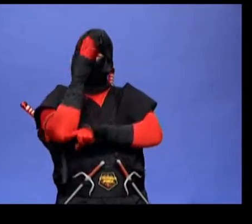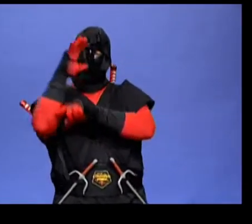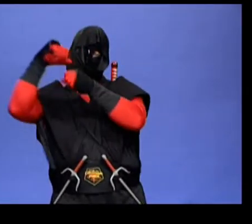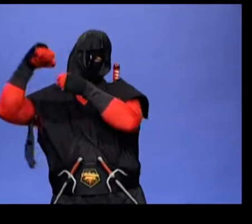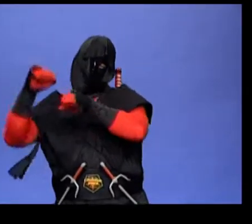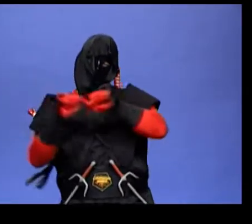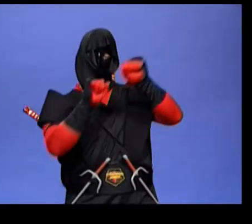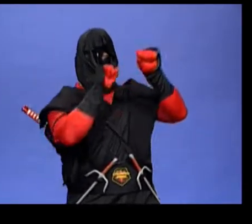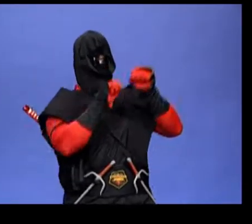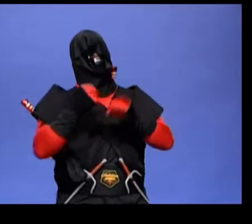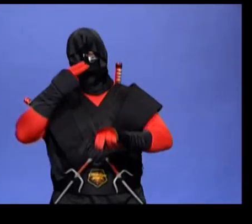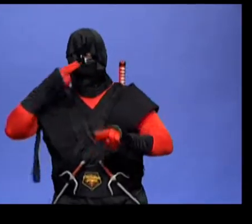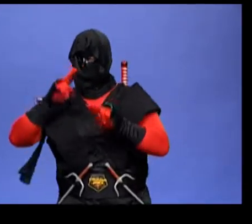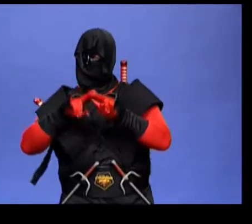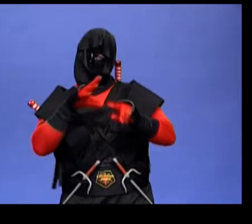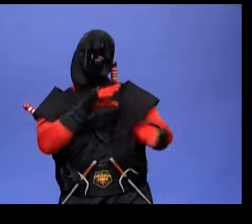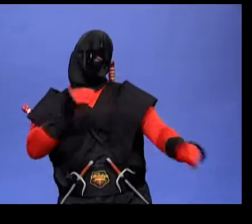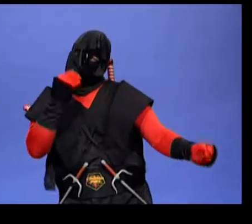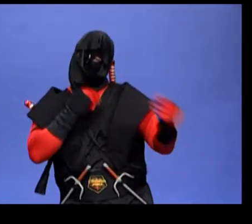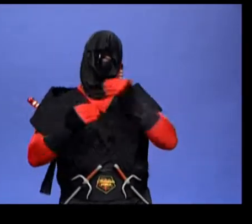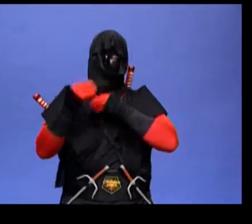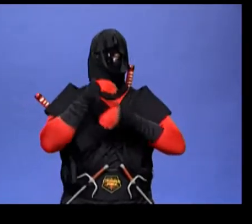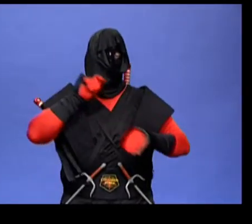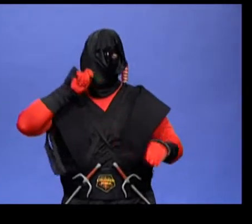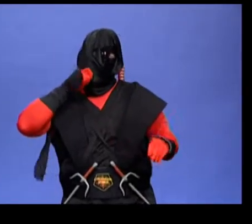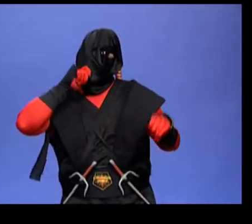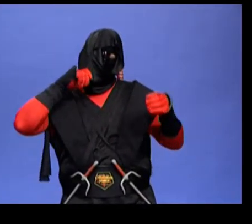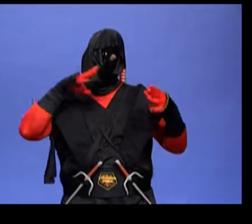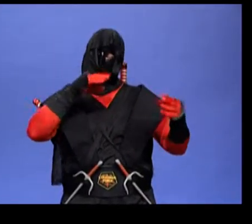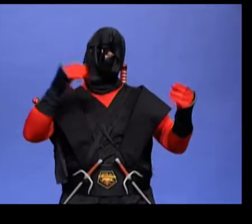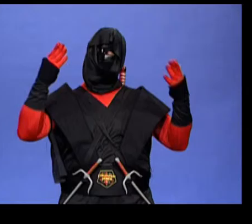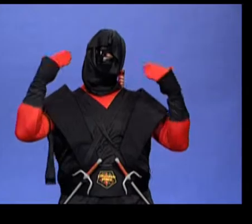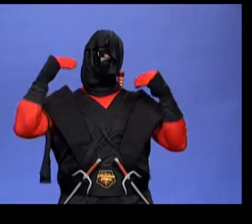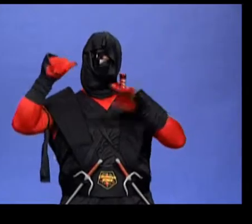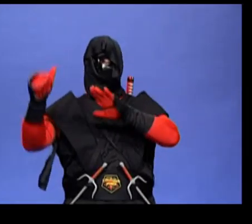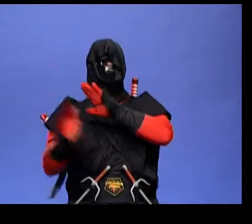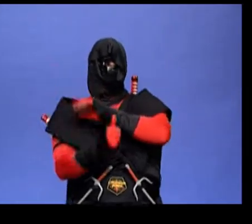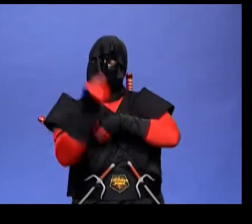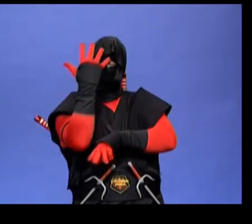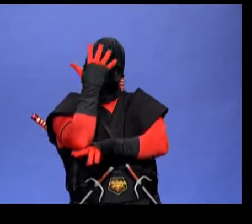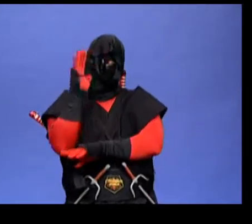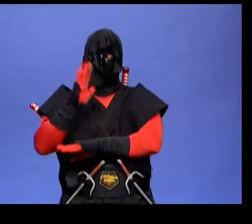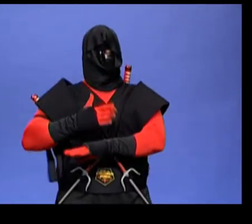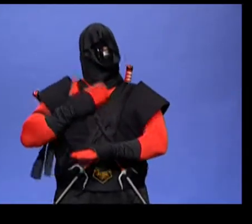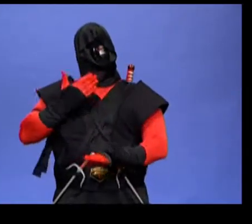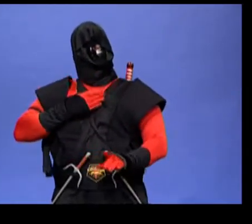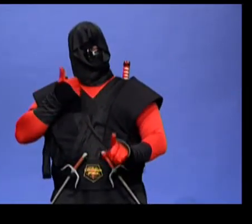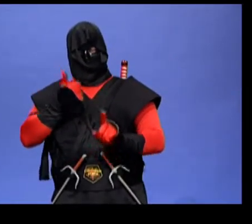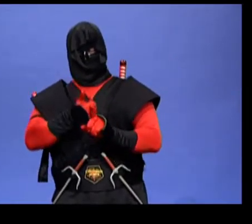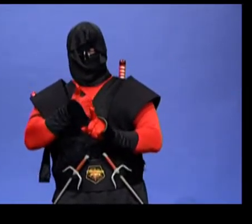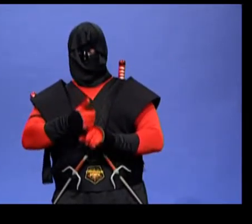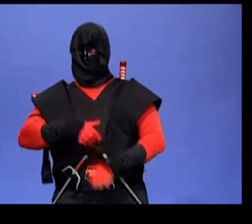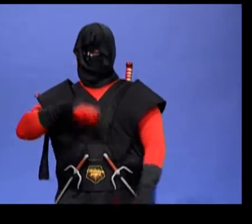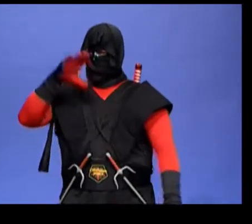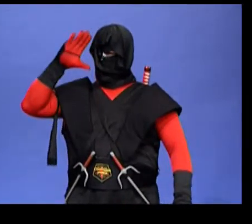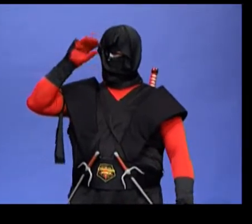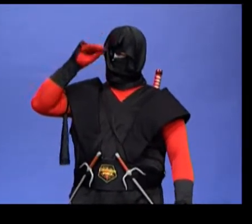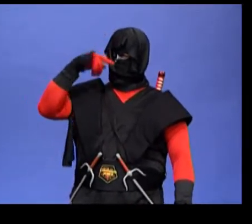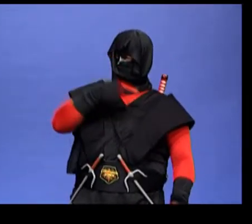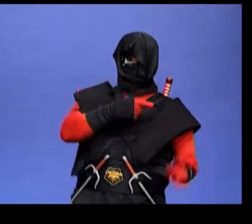swing from my branches, and eat apples, and play in my shade, and be happy. I am too big